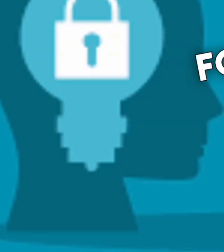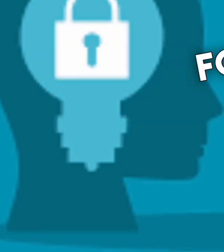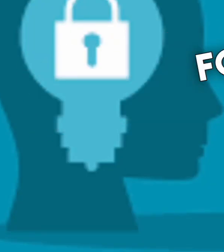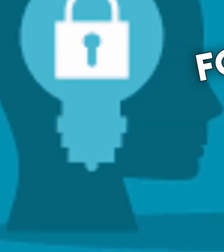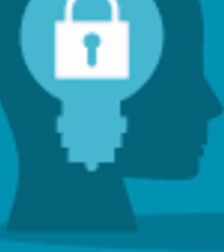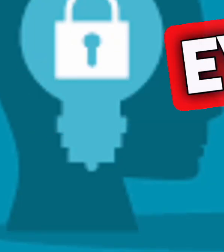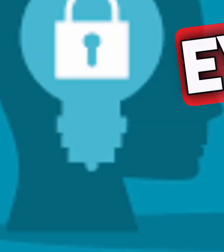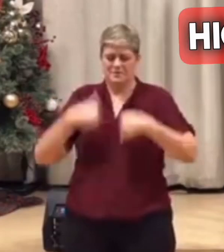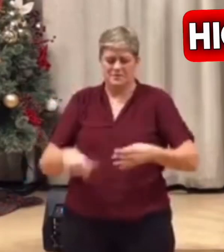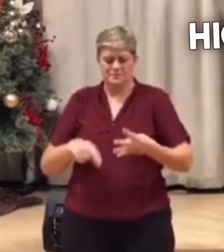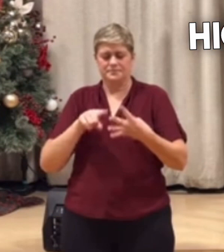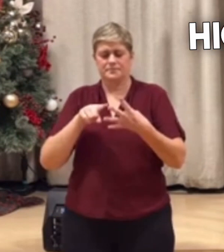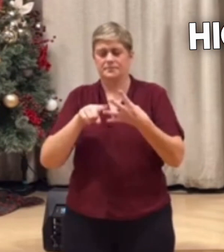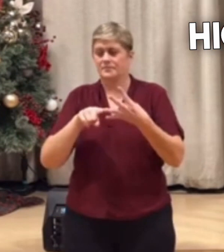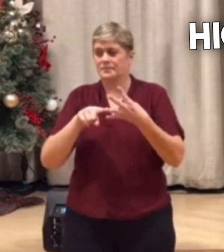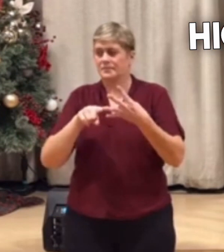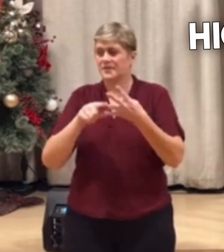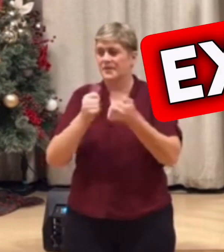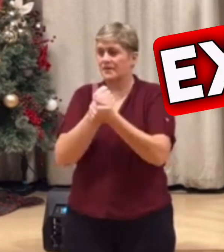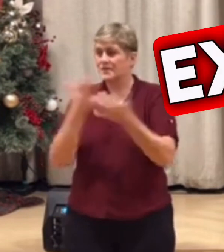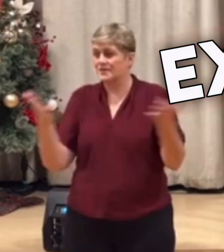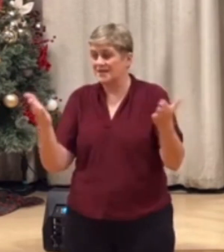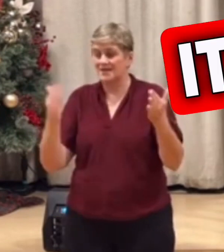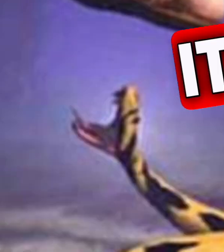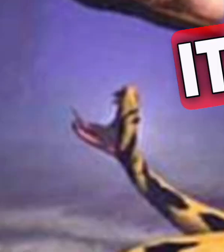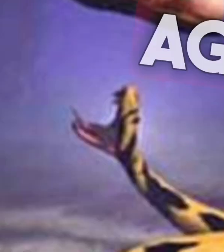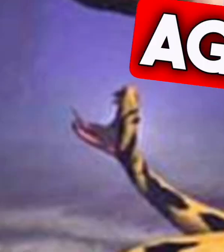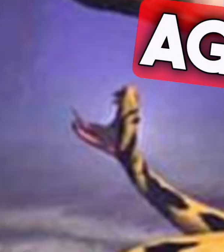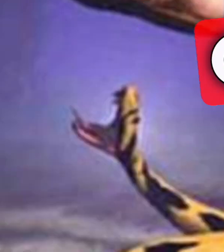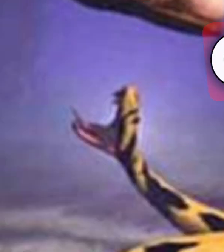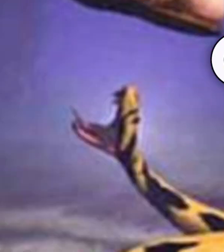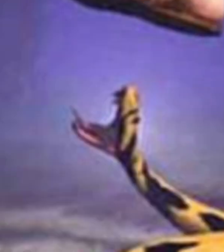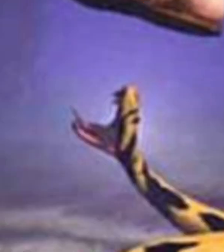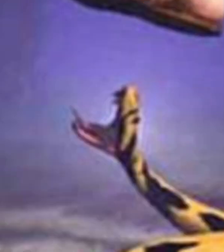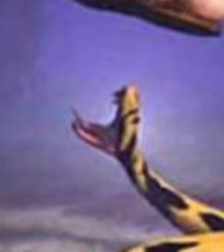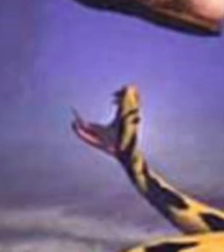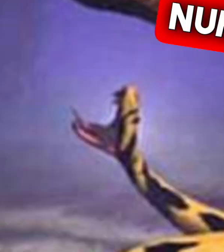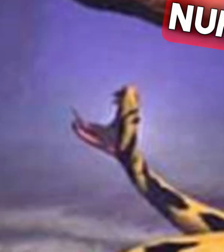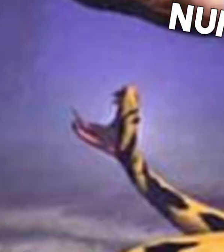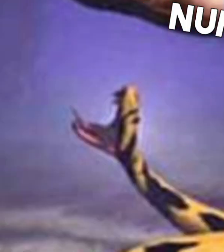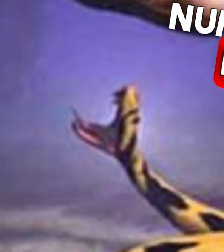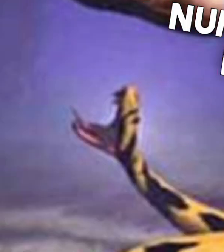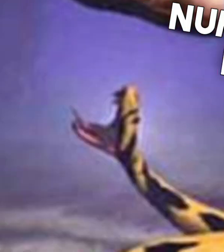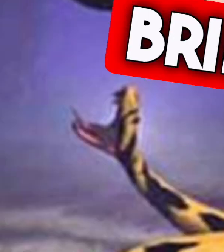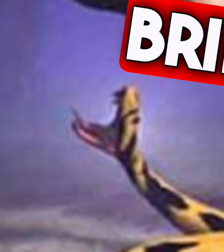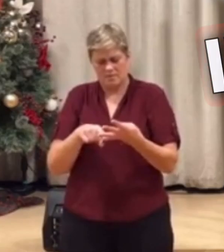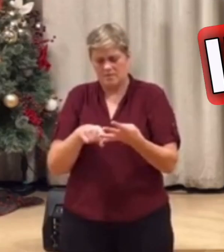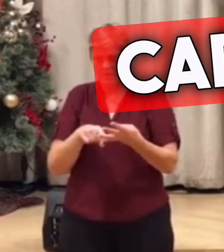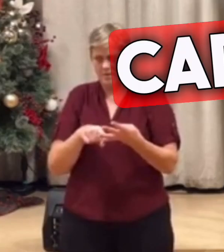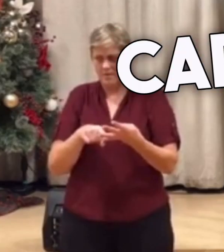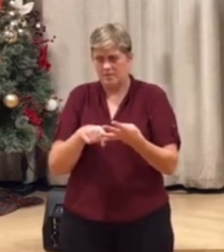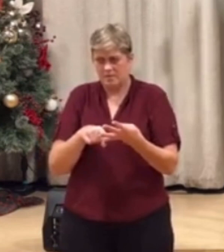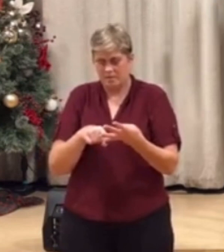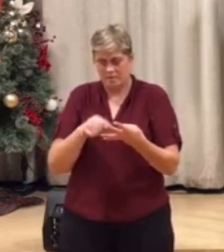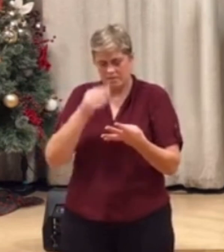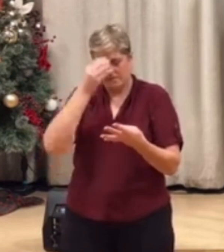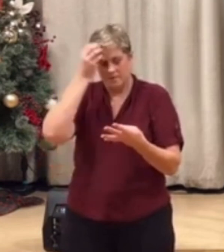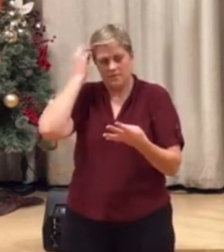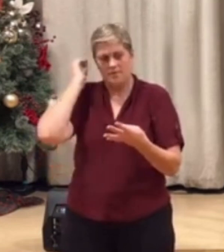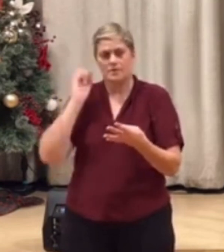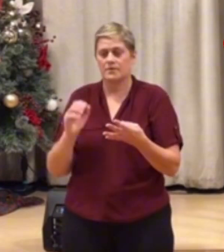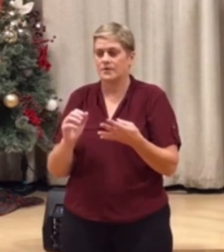Number three, every high thing that exalts itself against God. Number four, it says bringing into captivity